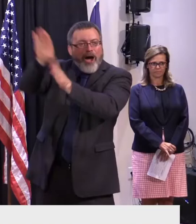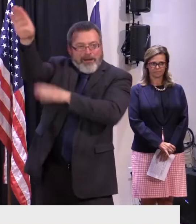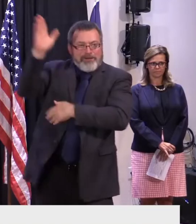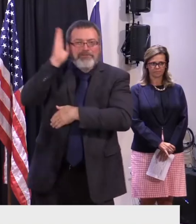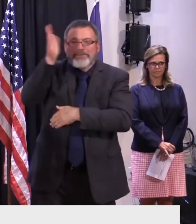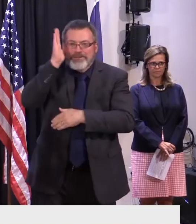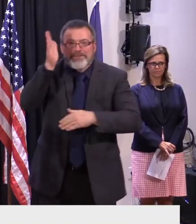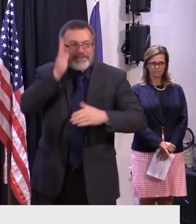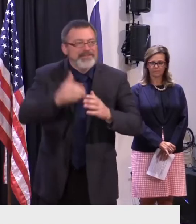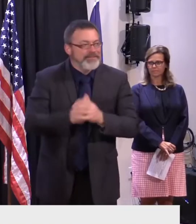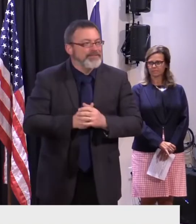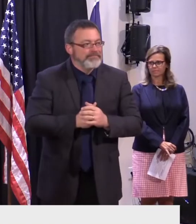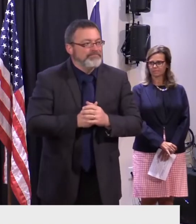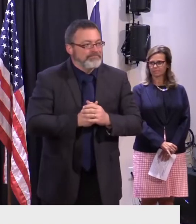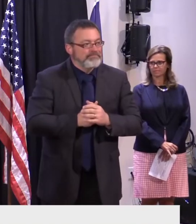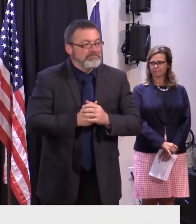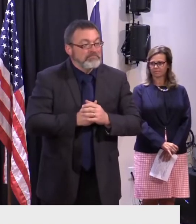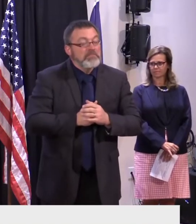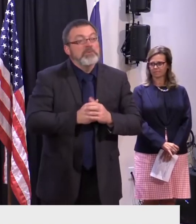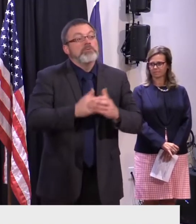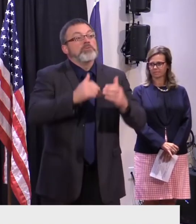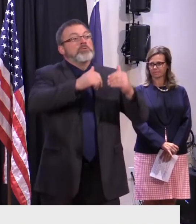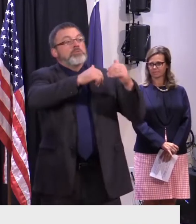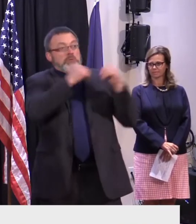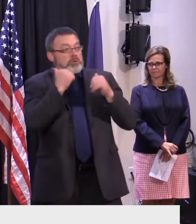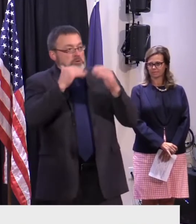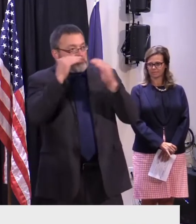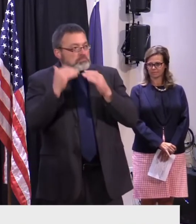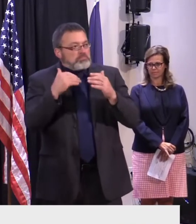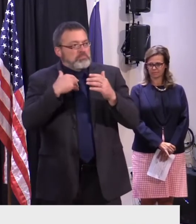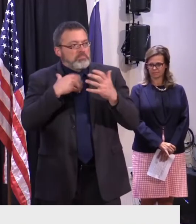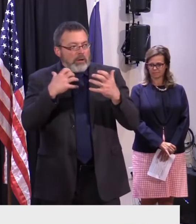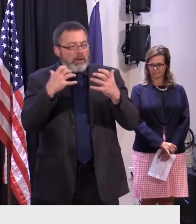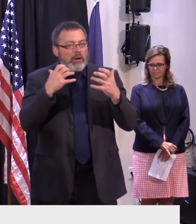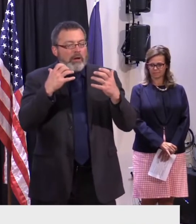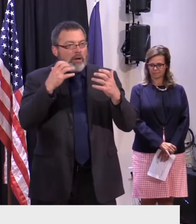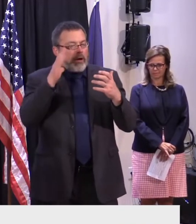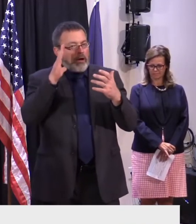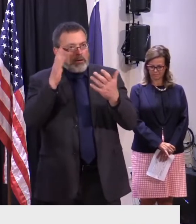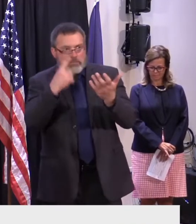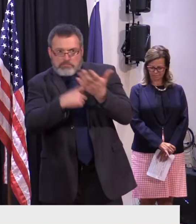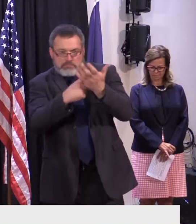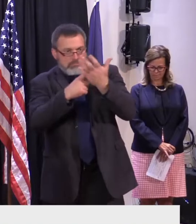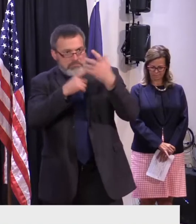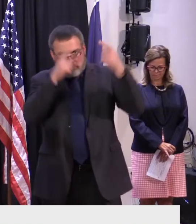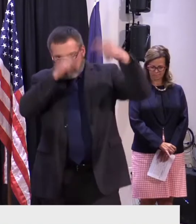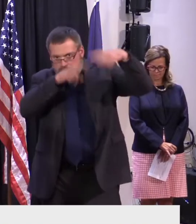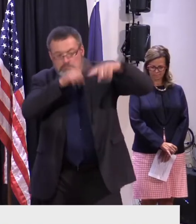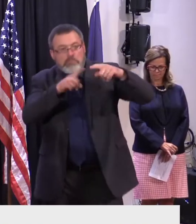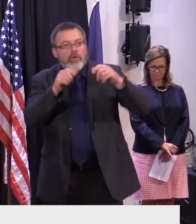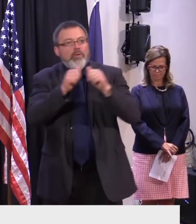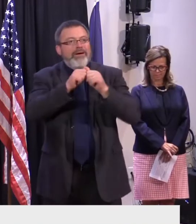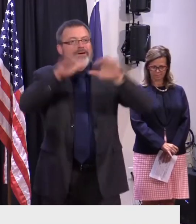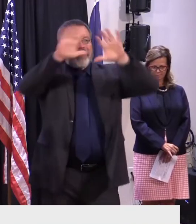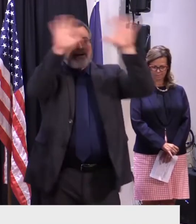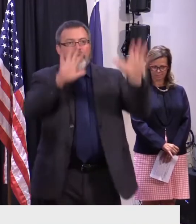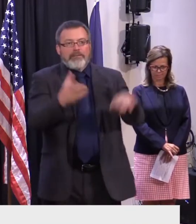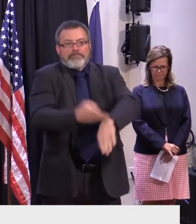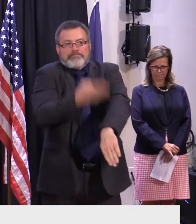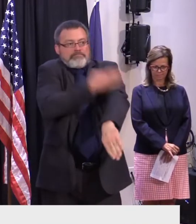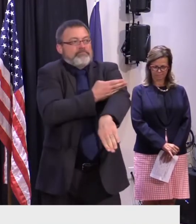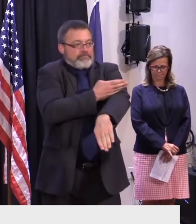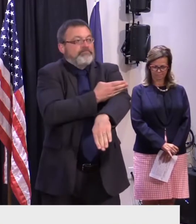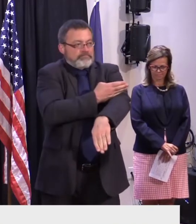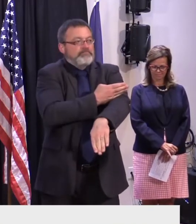together, like combating climate change. As you know, Vermont purchases a lot of our electricity from carbon-free